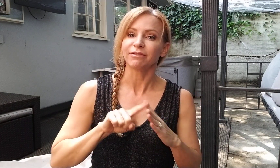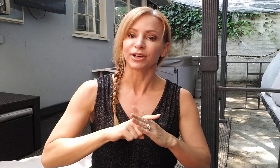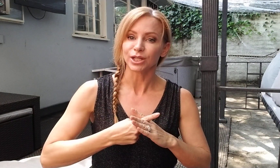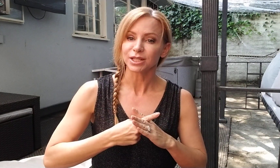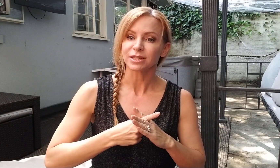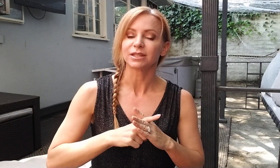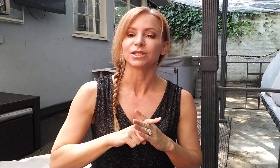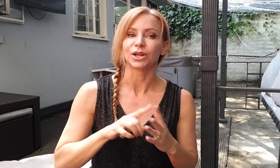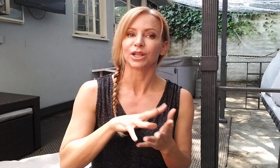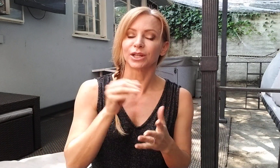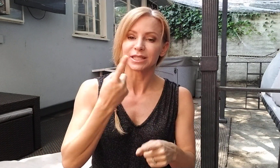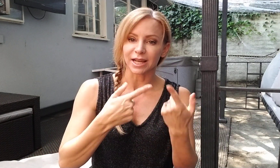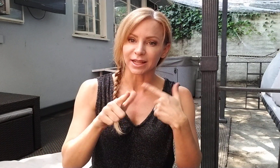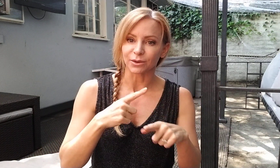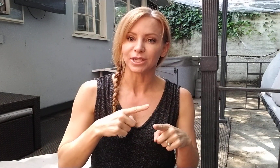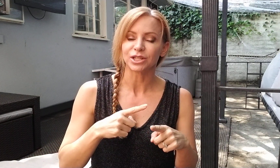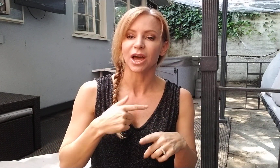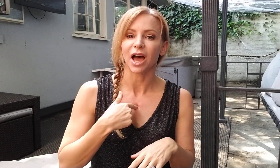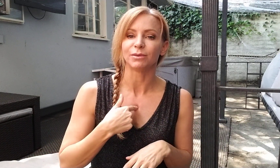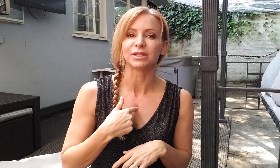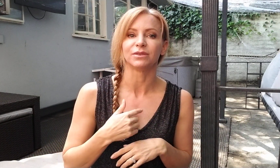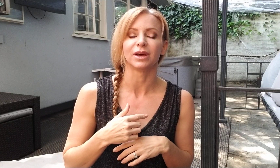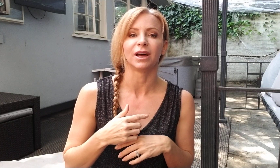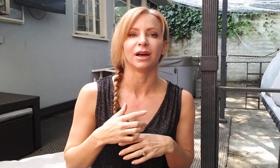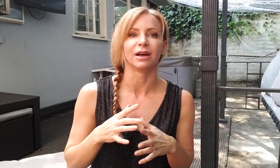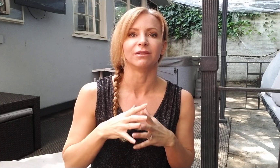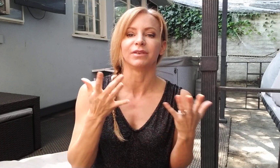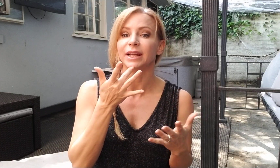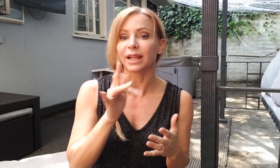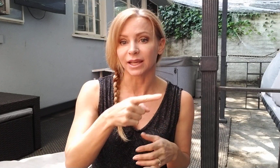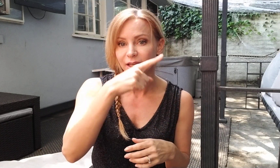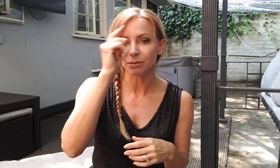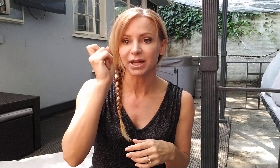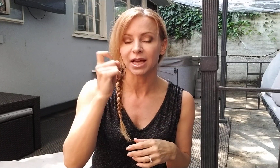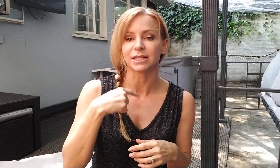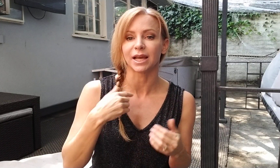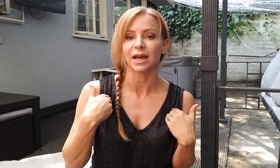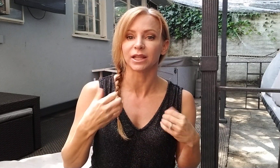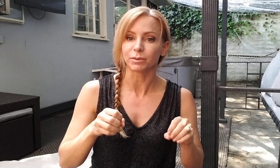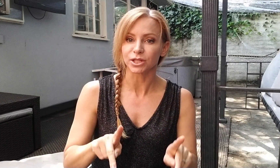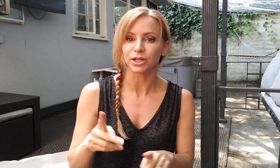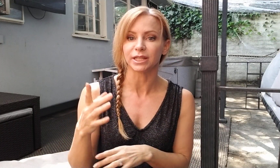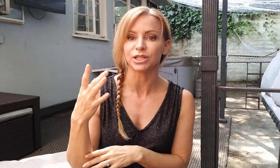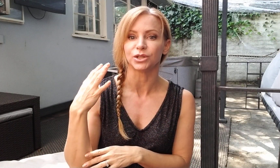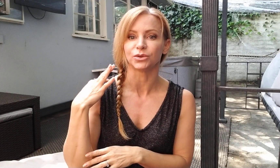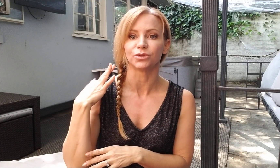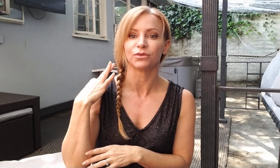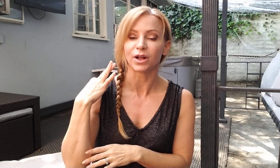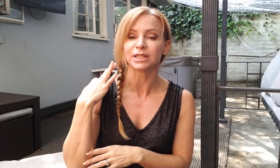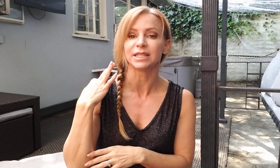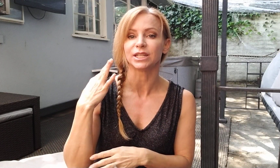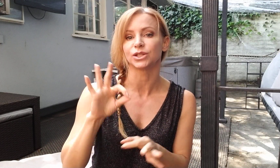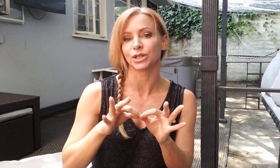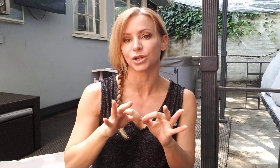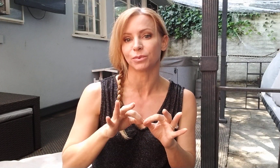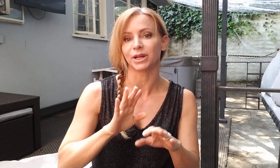first started learning sign language I was very lucky because I had the opportunity to volunteer to interpret